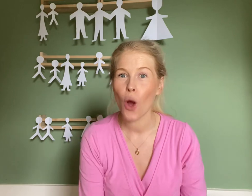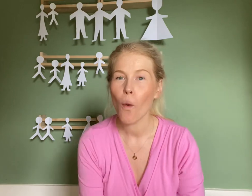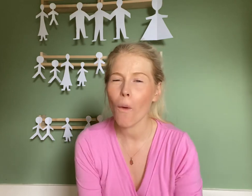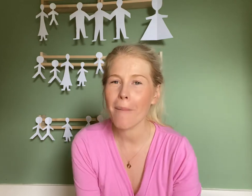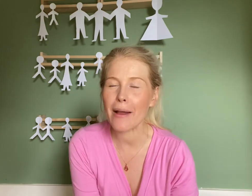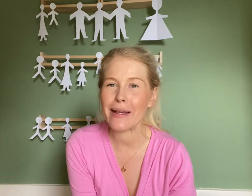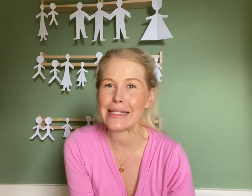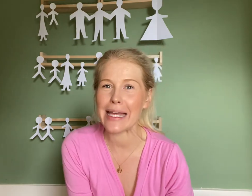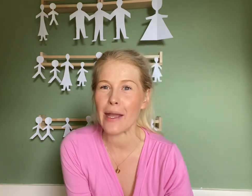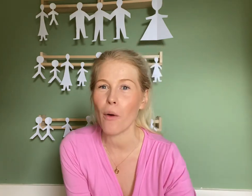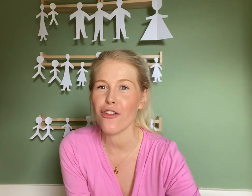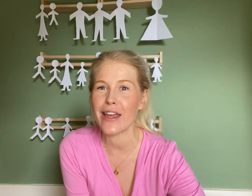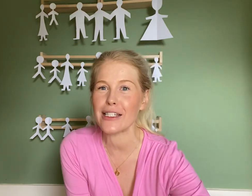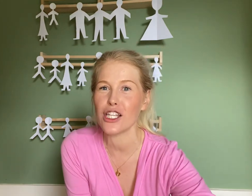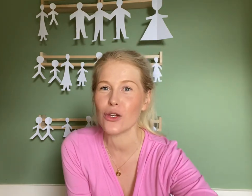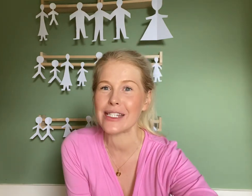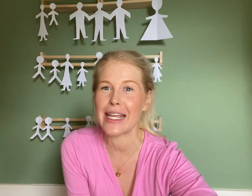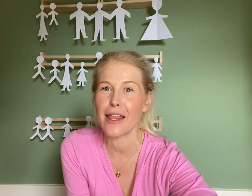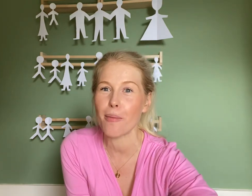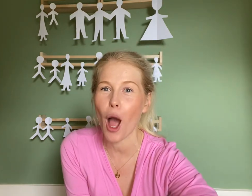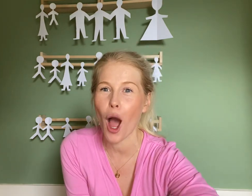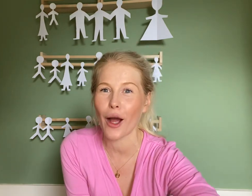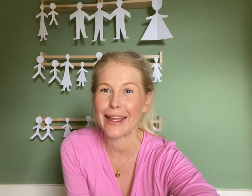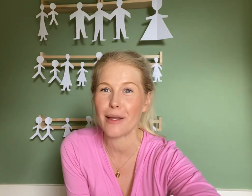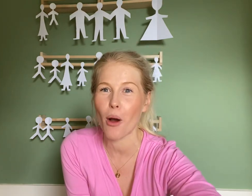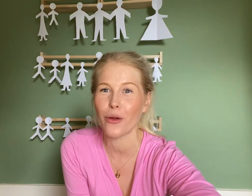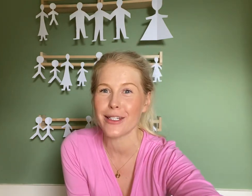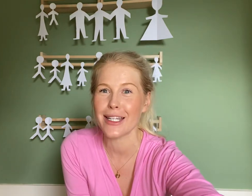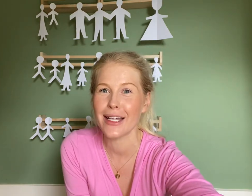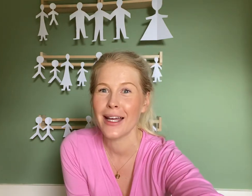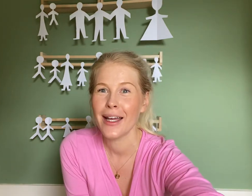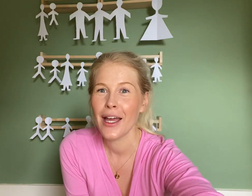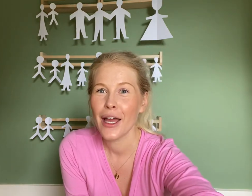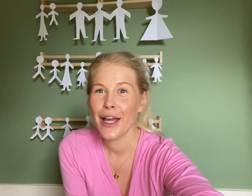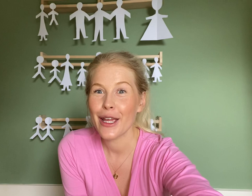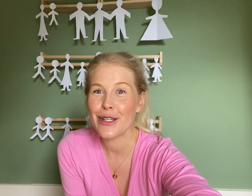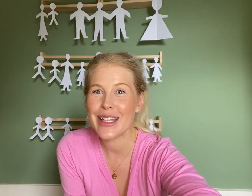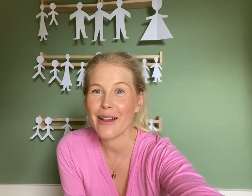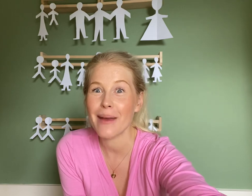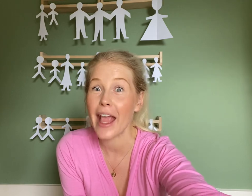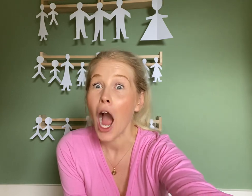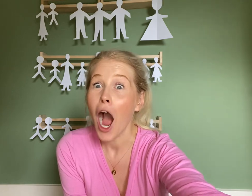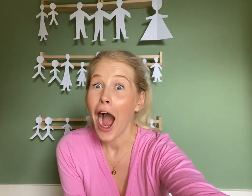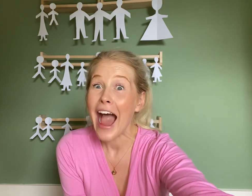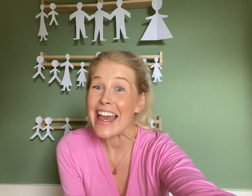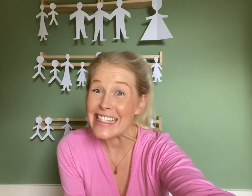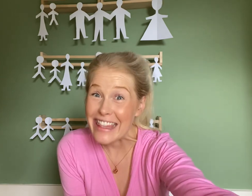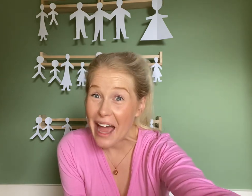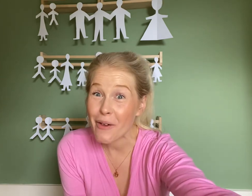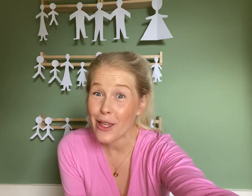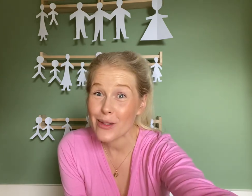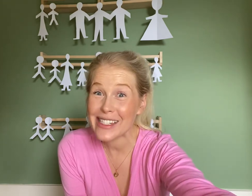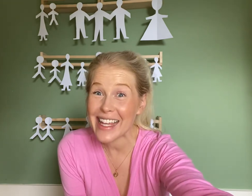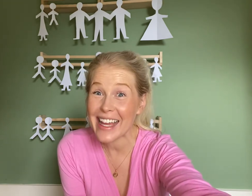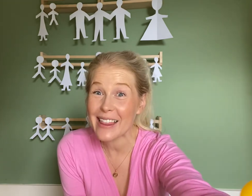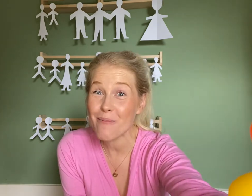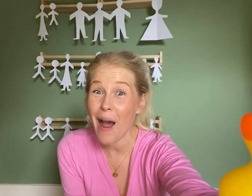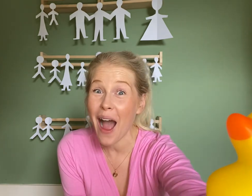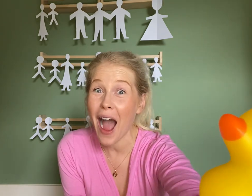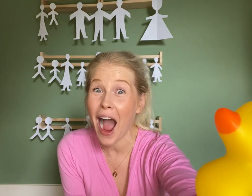What might we see? What things do you see at the park in the pond? Can you tell me? Is that what you see at the park?